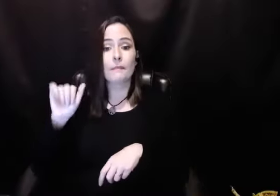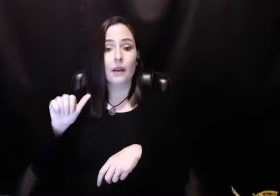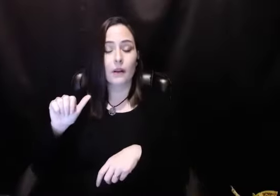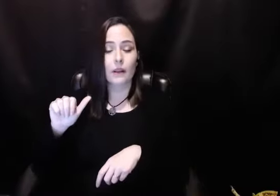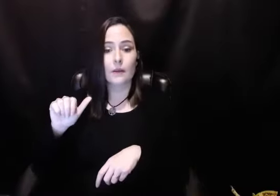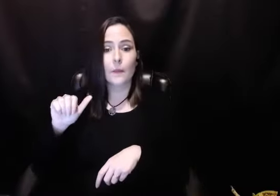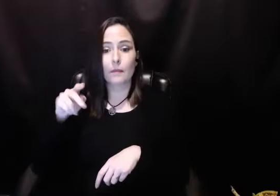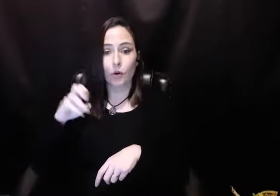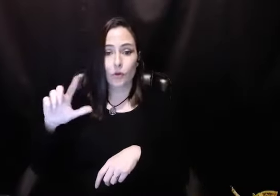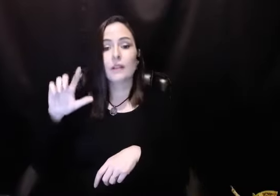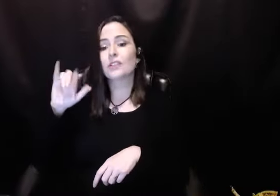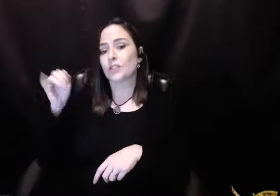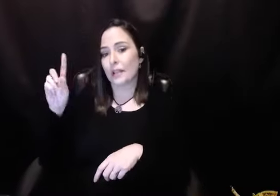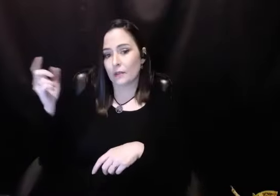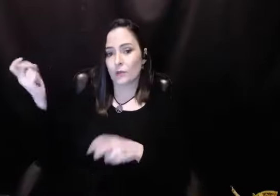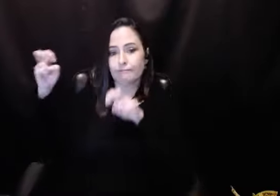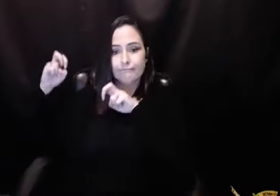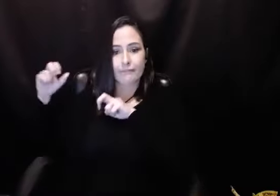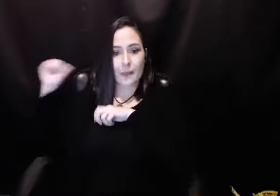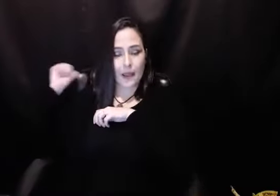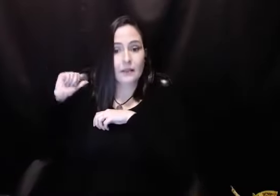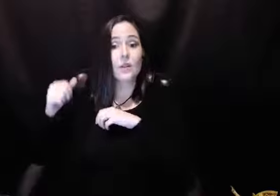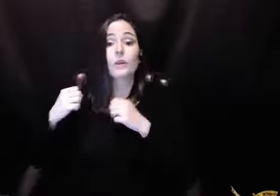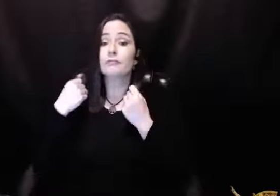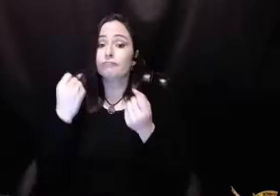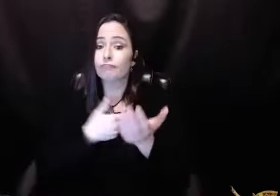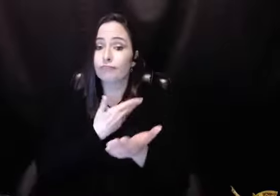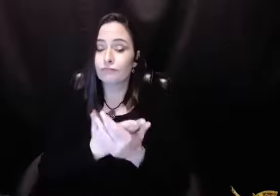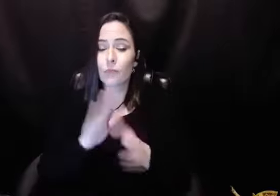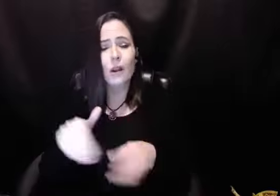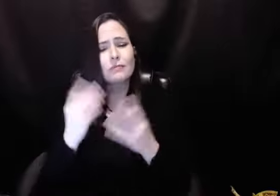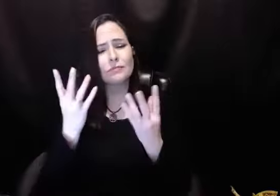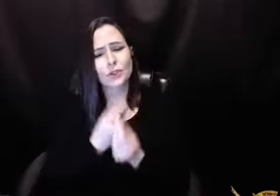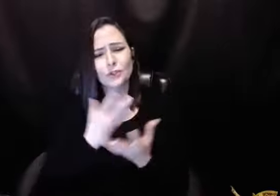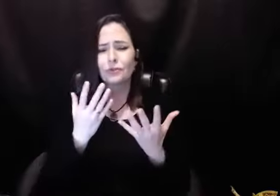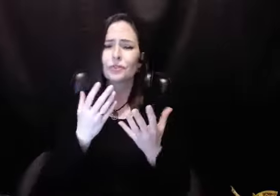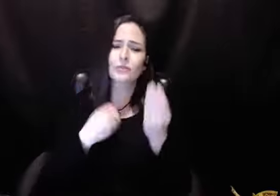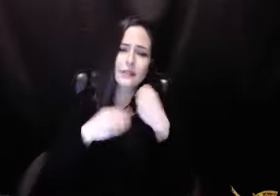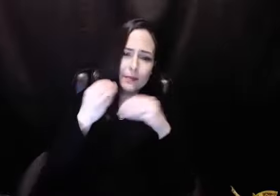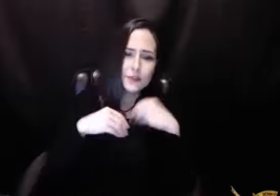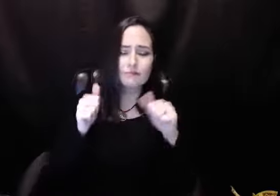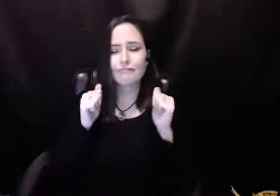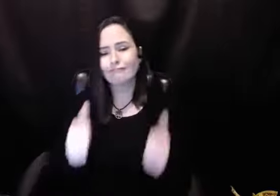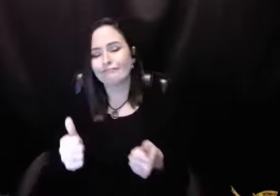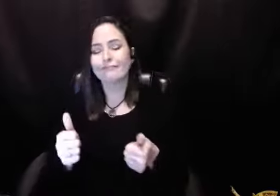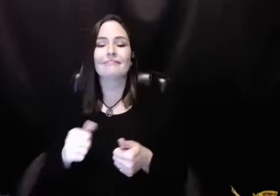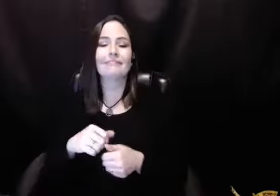Greg, my best man. And Mary Pearl and JD are in the back seat. So we kind of have a marvelous wedding and